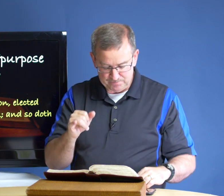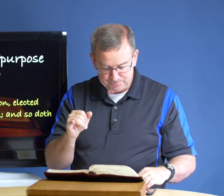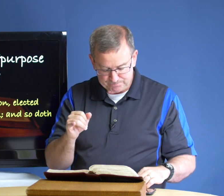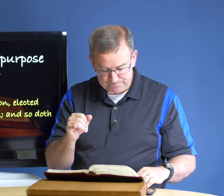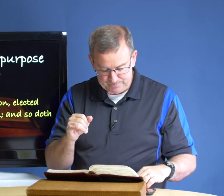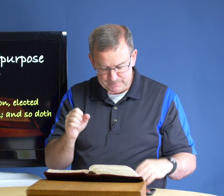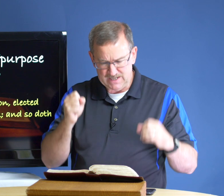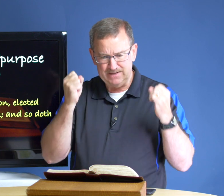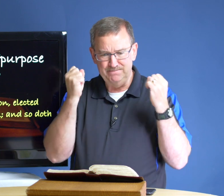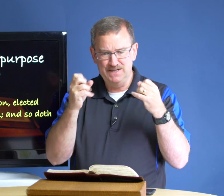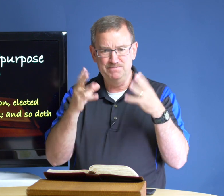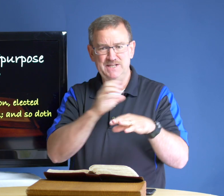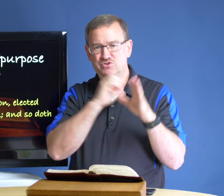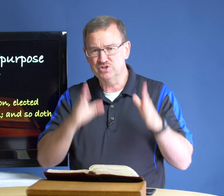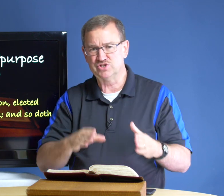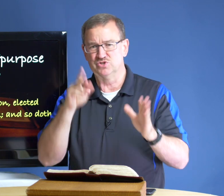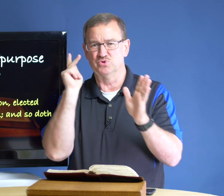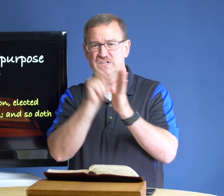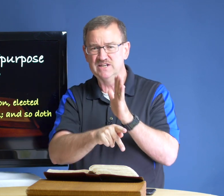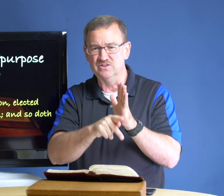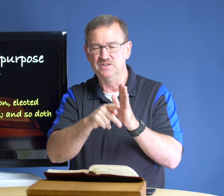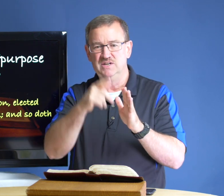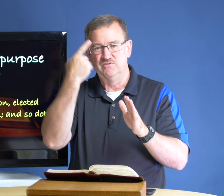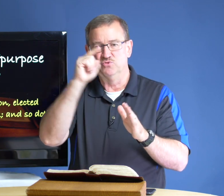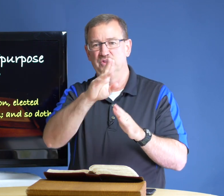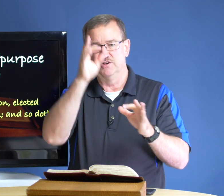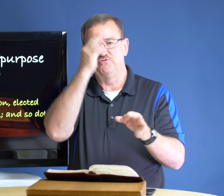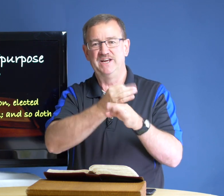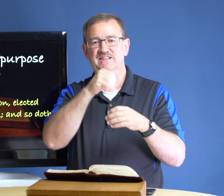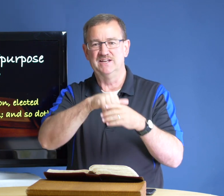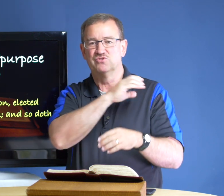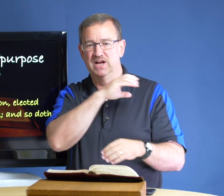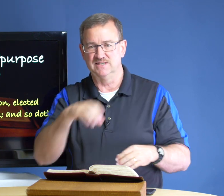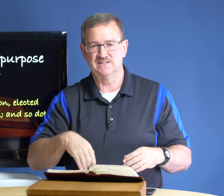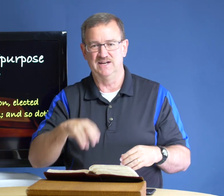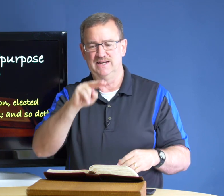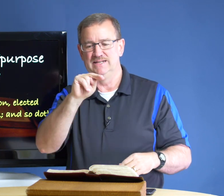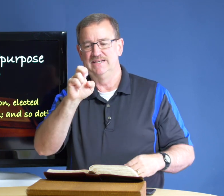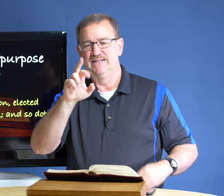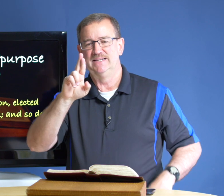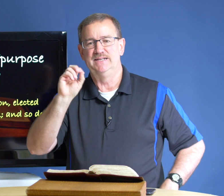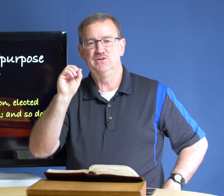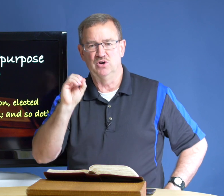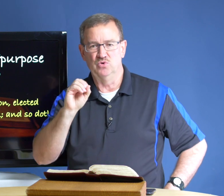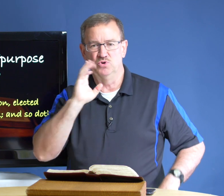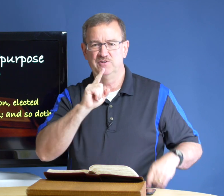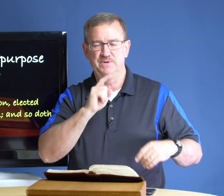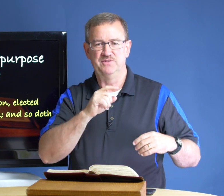many many christians were killed for their faith in christ uh nero would have been